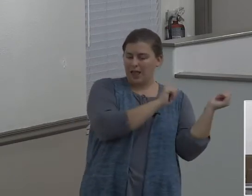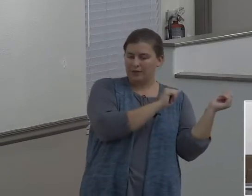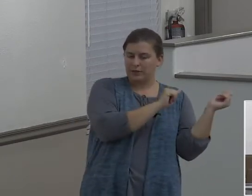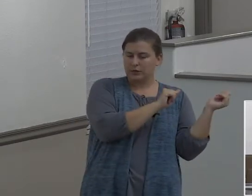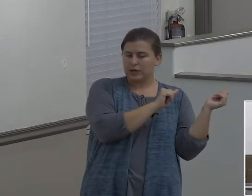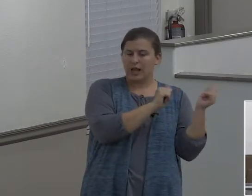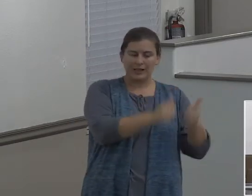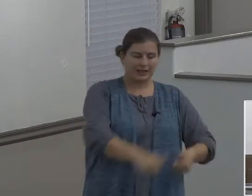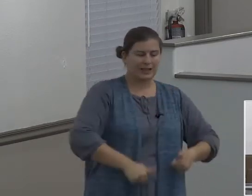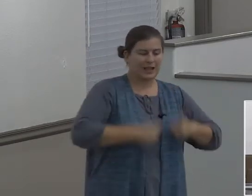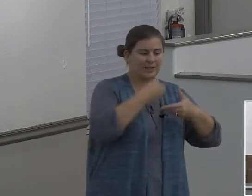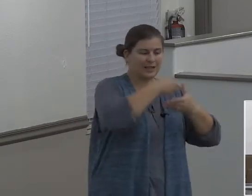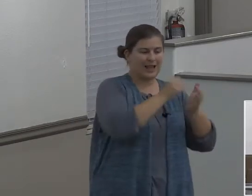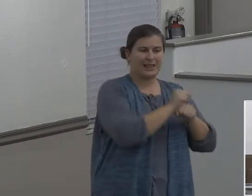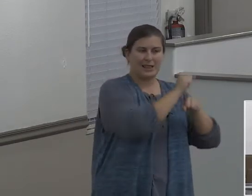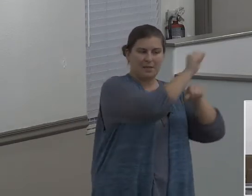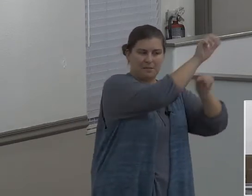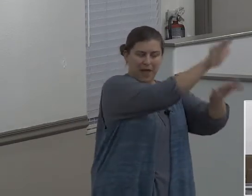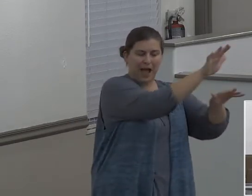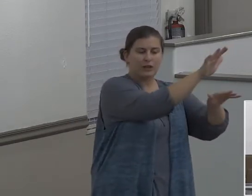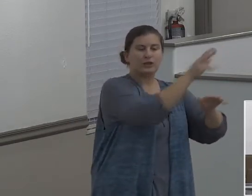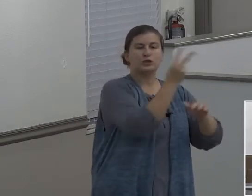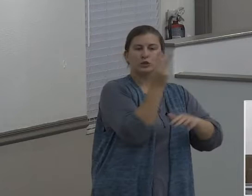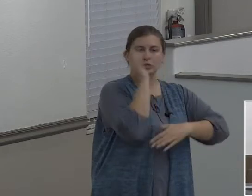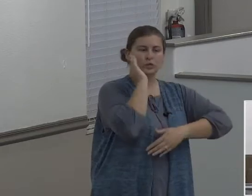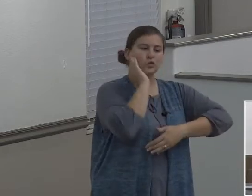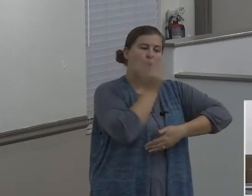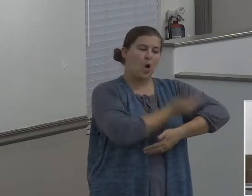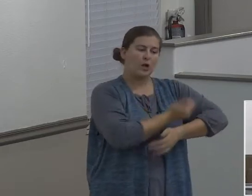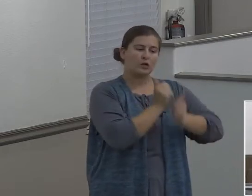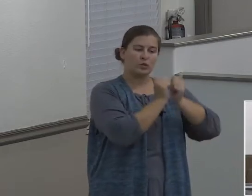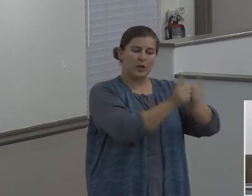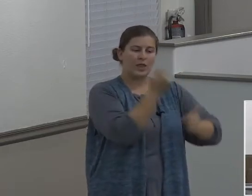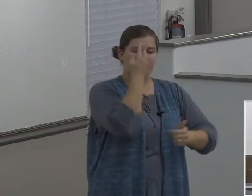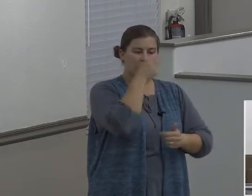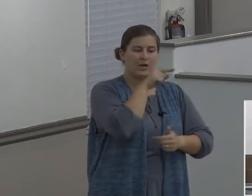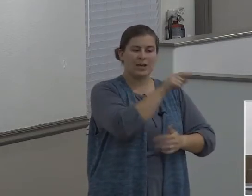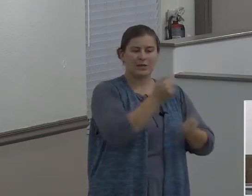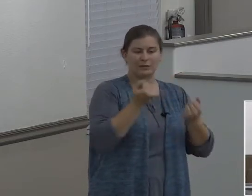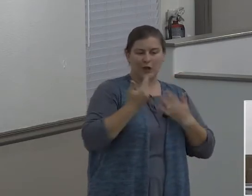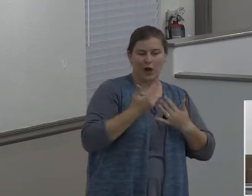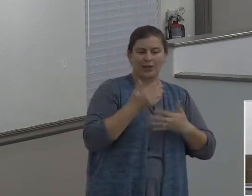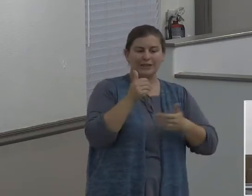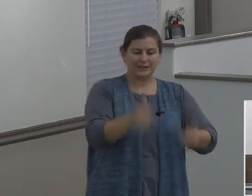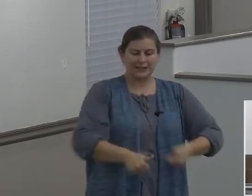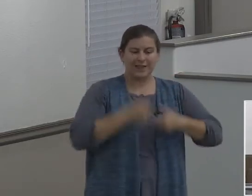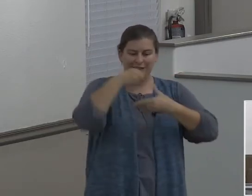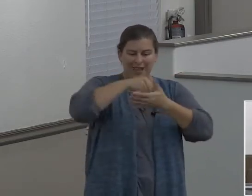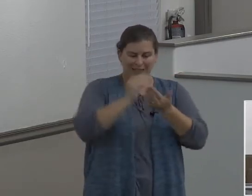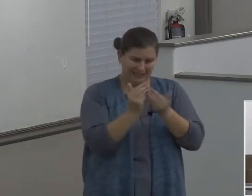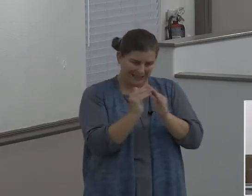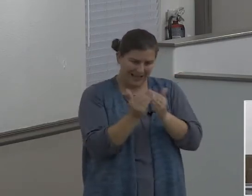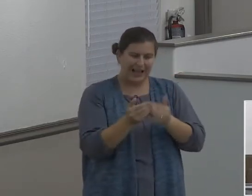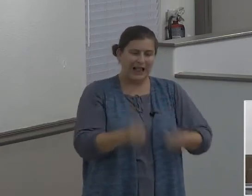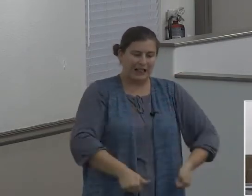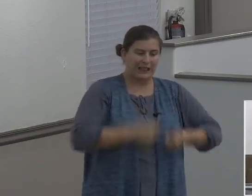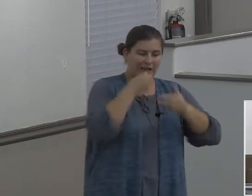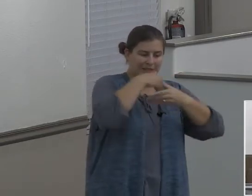the mountain and his two daughters with him, for he feared to dwell in Zor, and he dwelt in a cave, he and his two daughters.